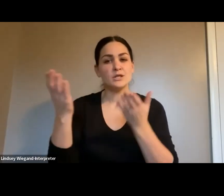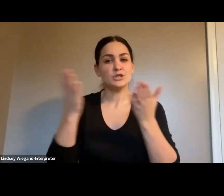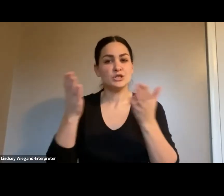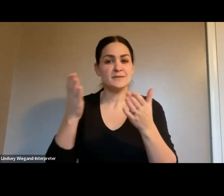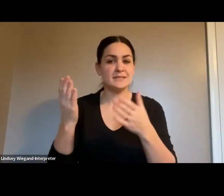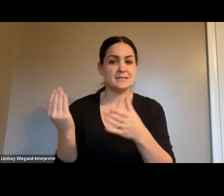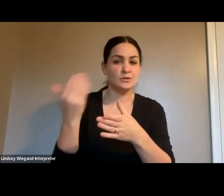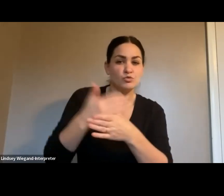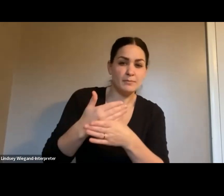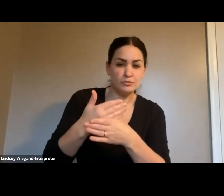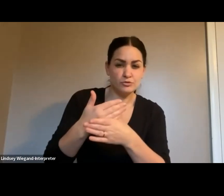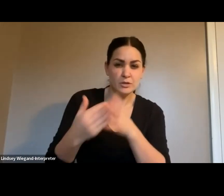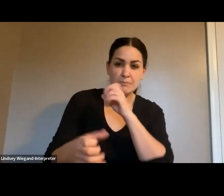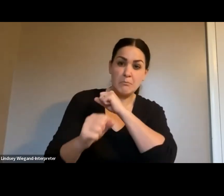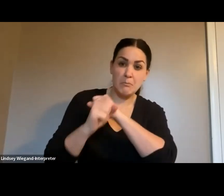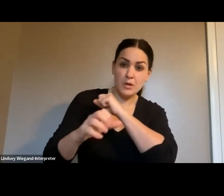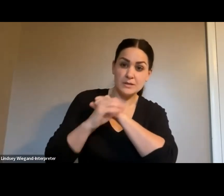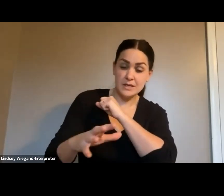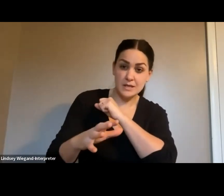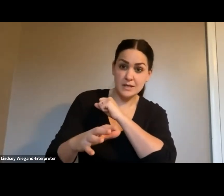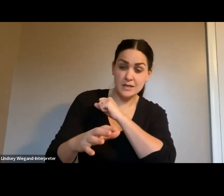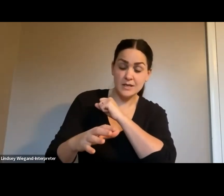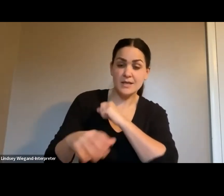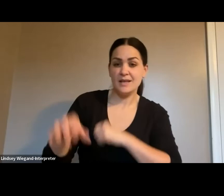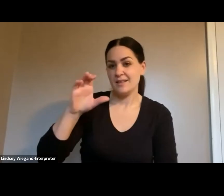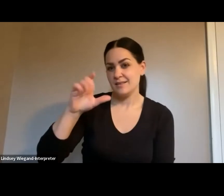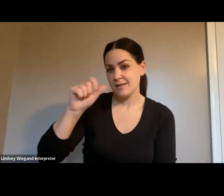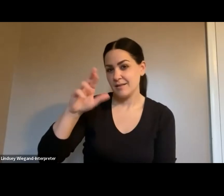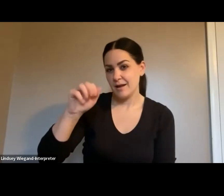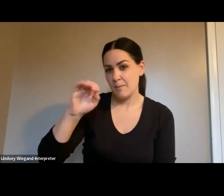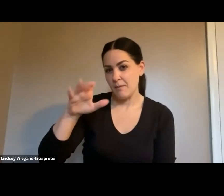page of the city site is the Claremont detour.